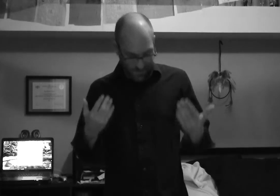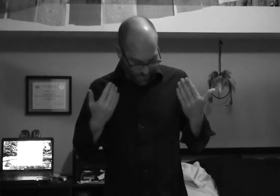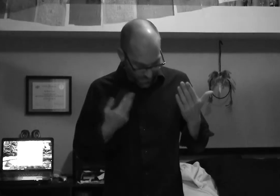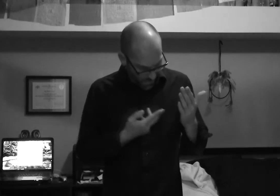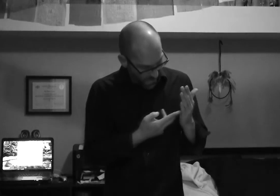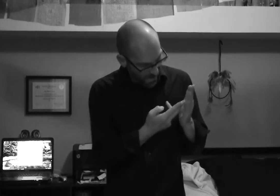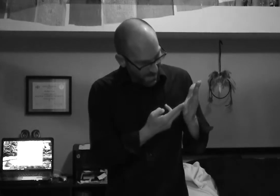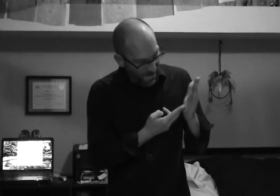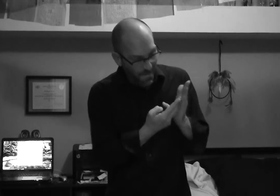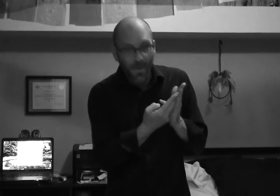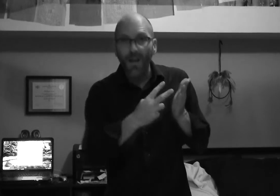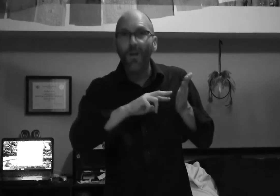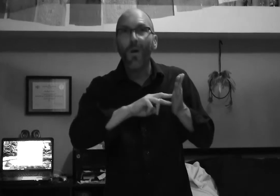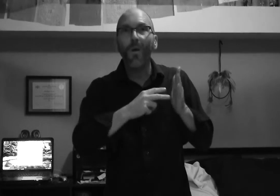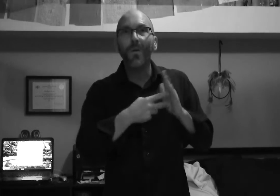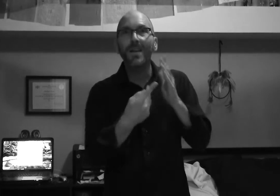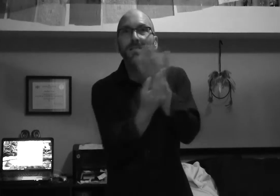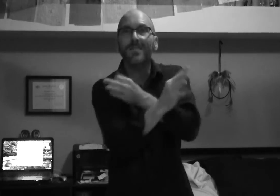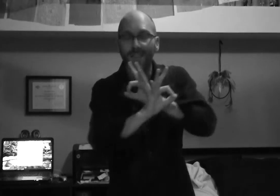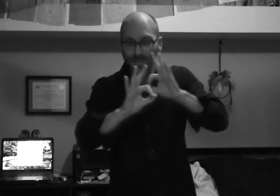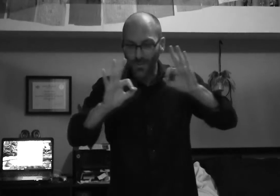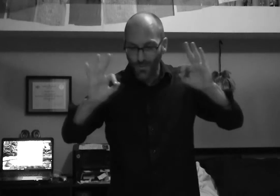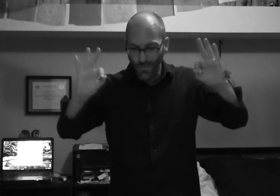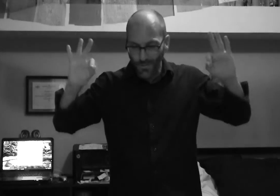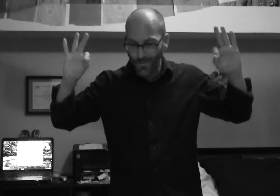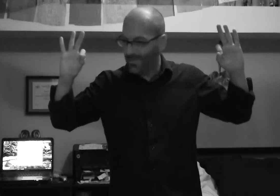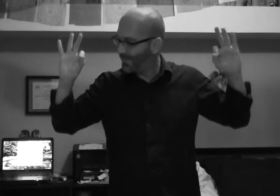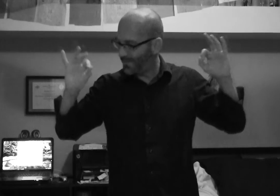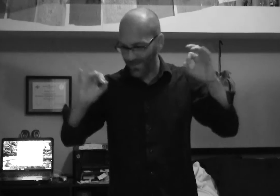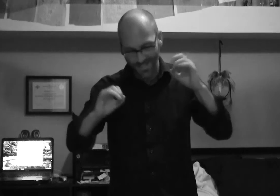truth, don't always set you free